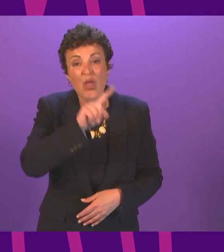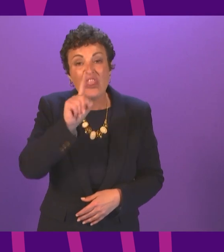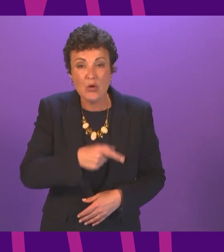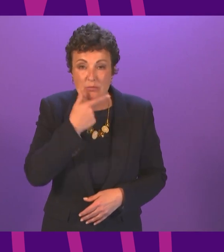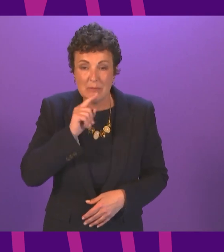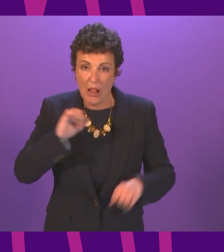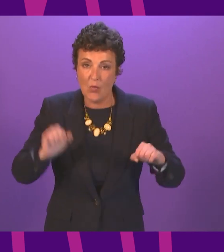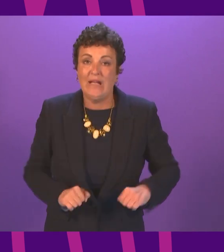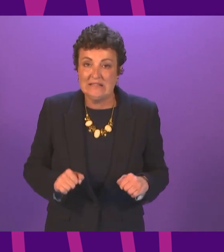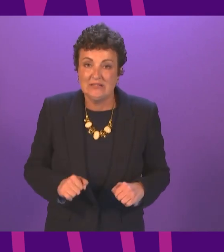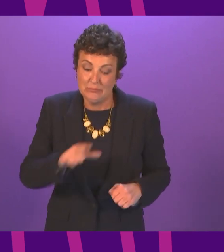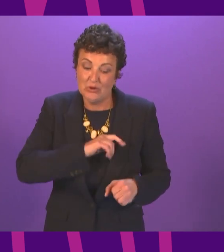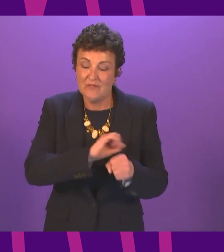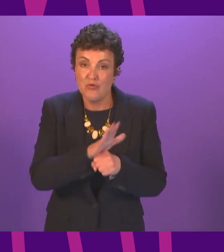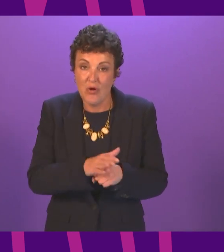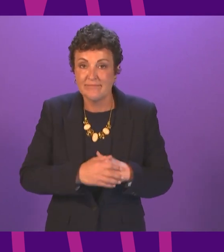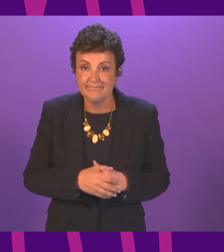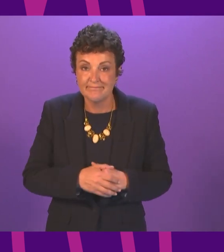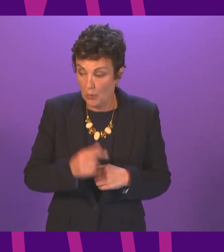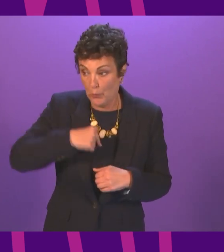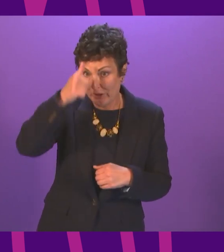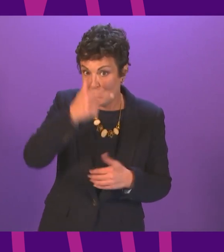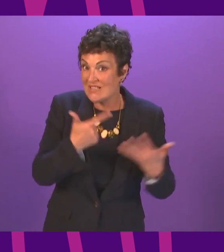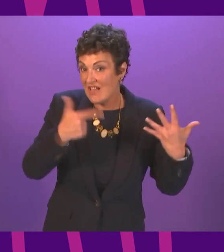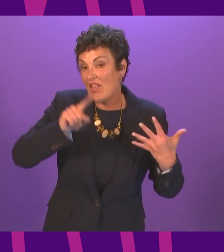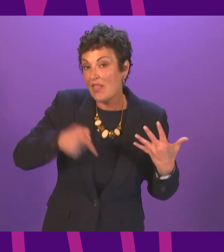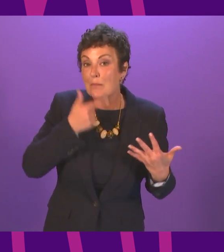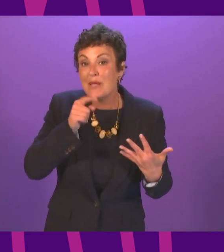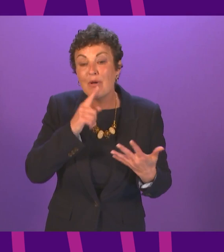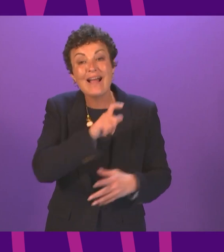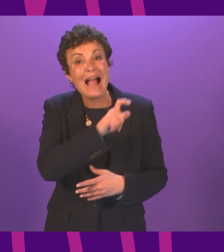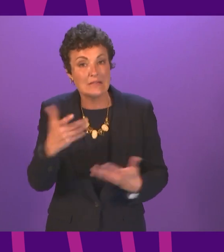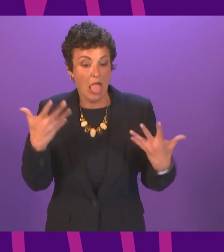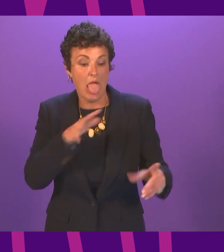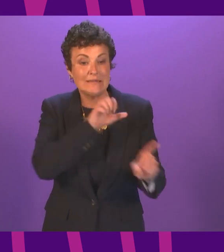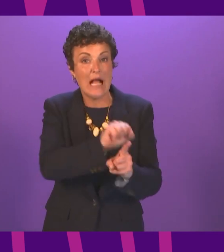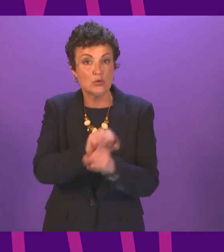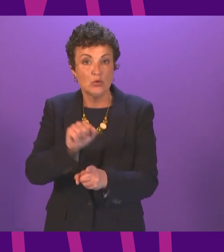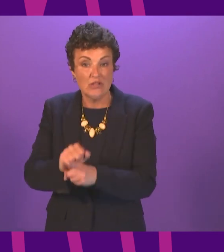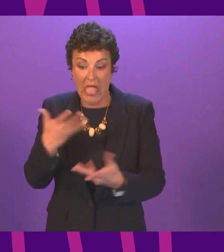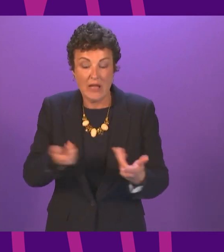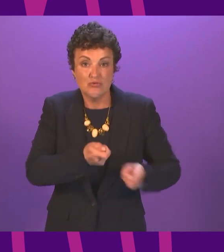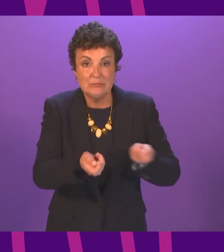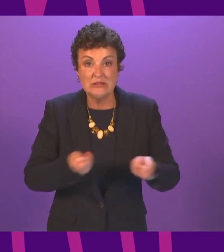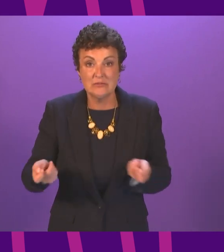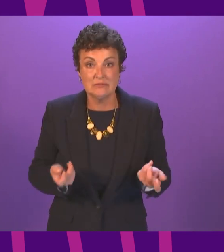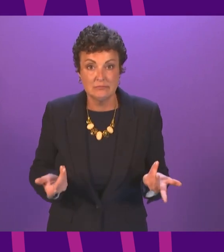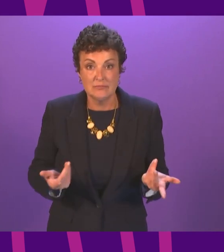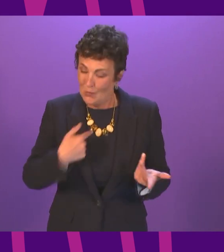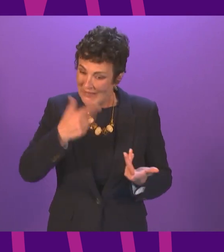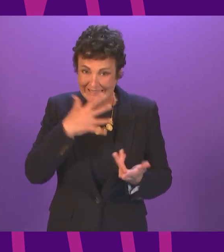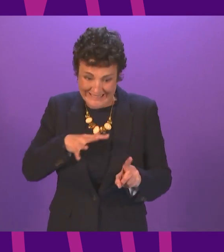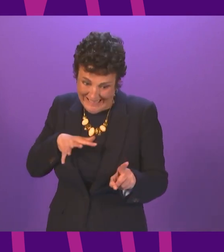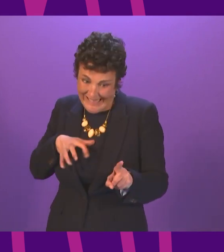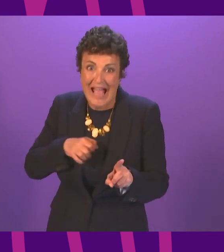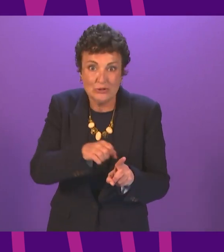now we also know that at least 7000 people have cancer but have not been diagnosed and they've not been treated a catch-up programme